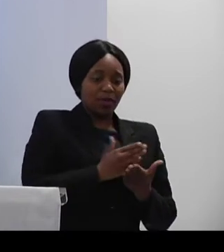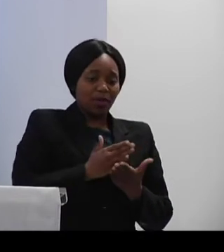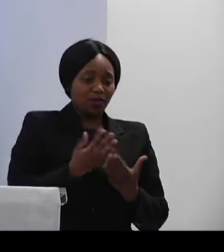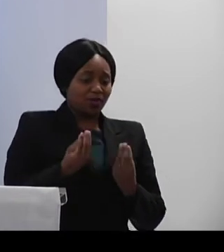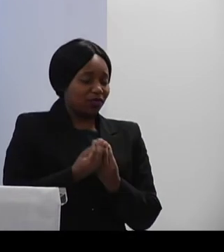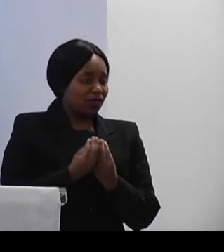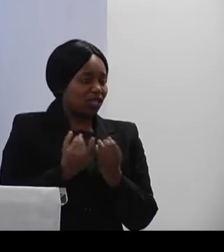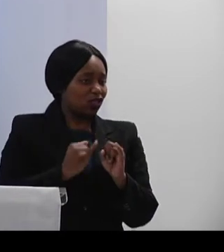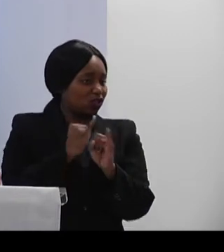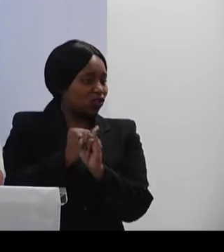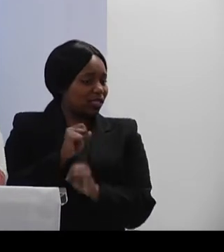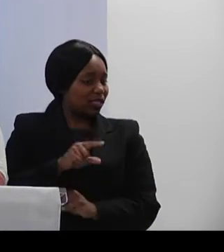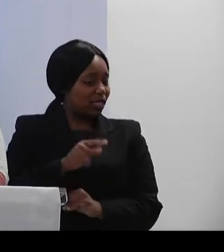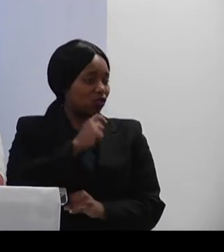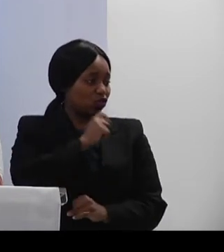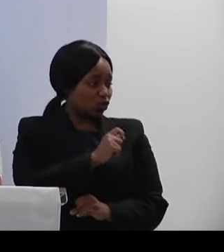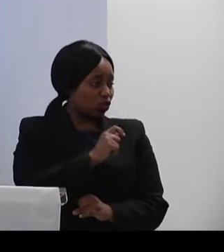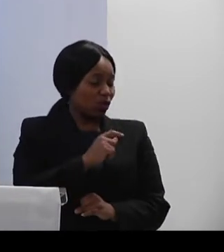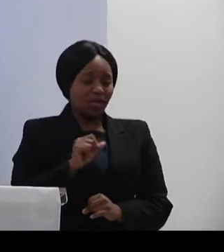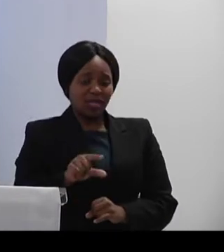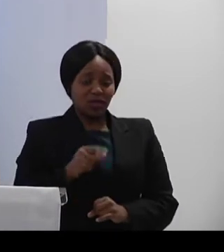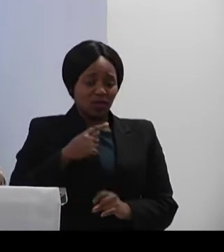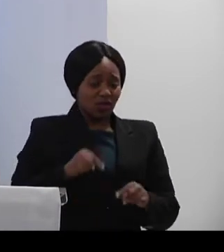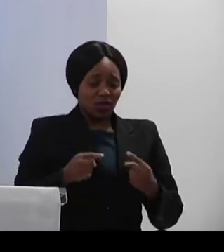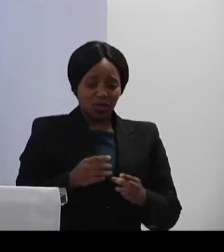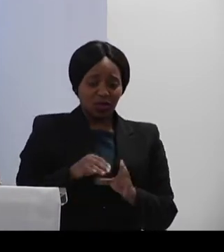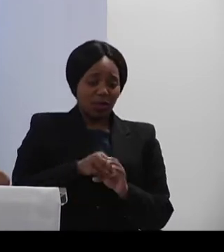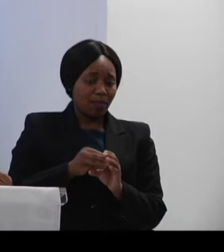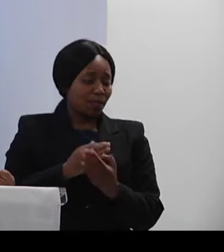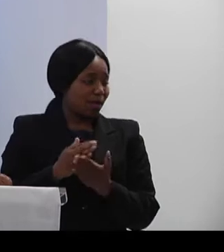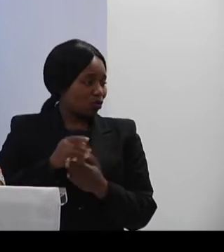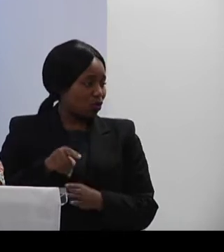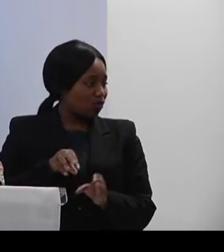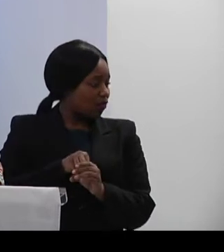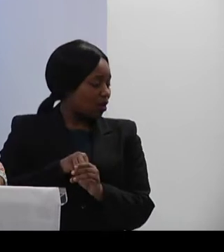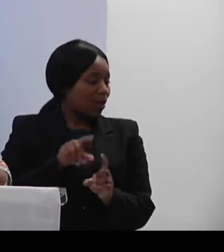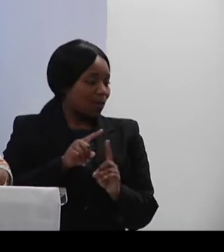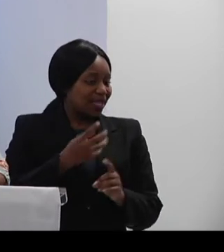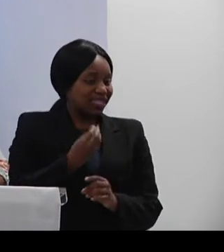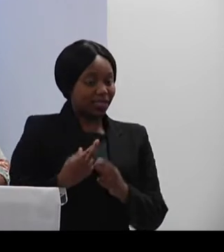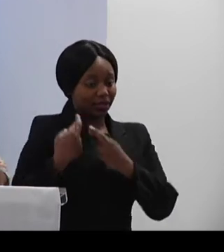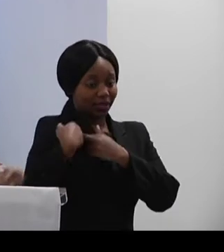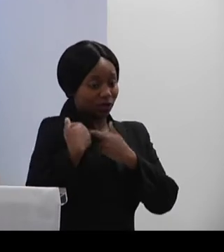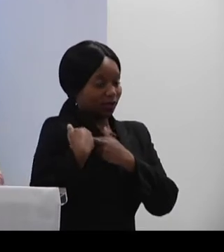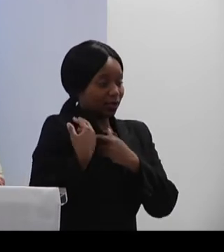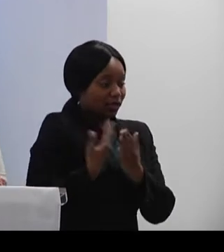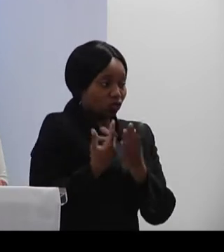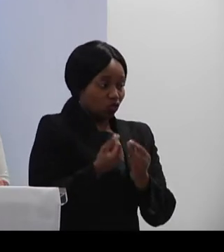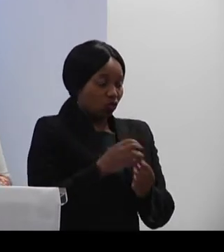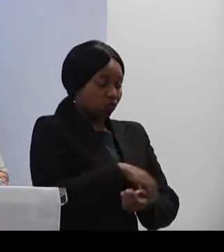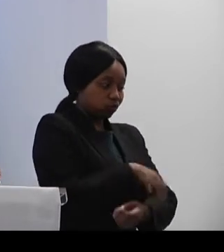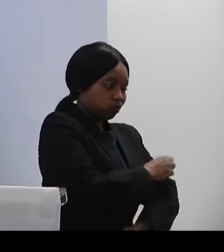institution that ordinarily we need not be part of it. It has a responsibility to create an enabling